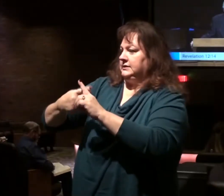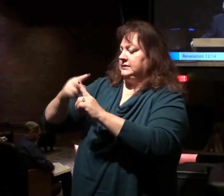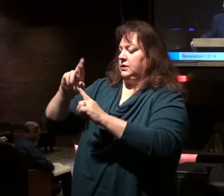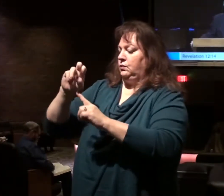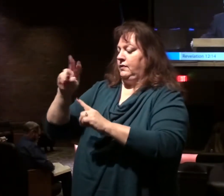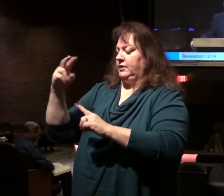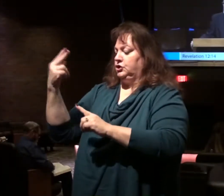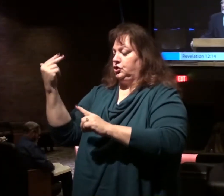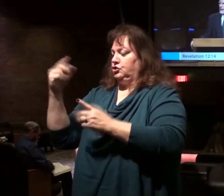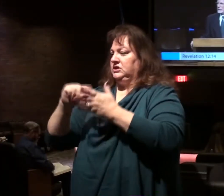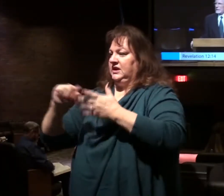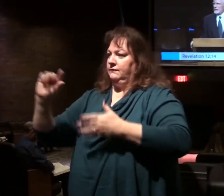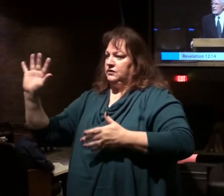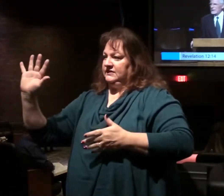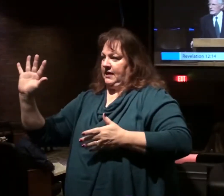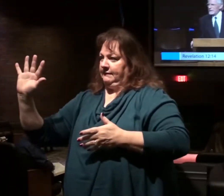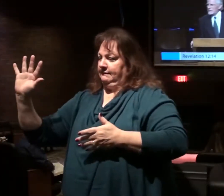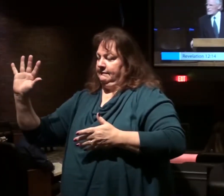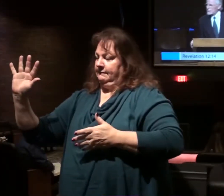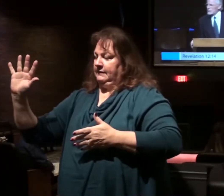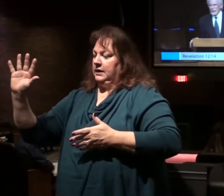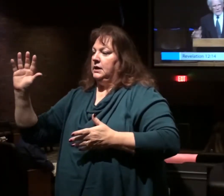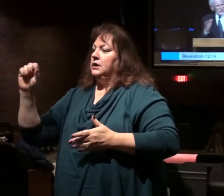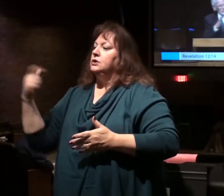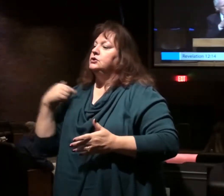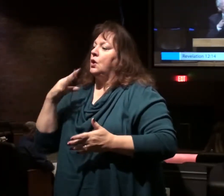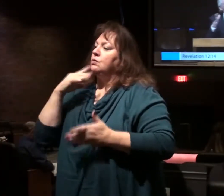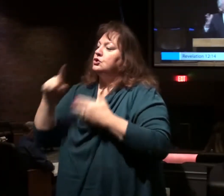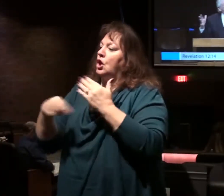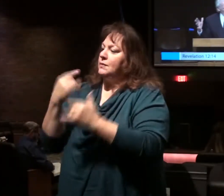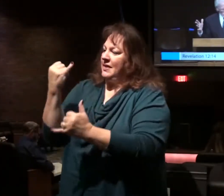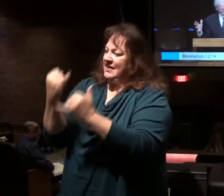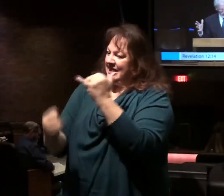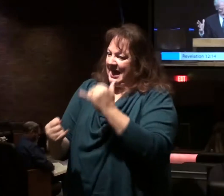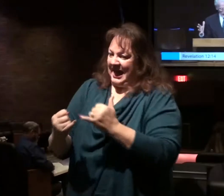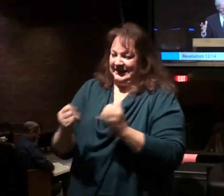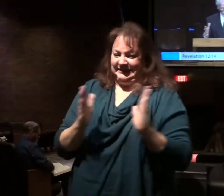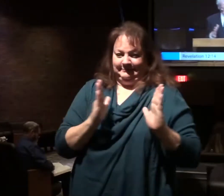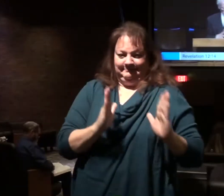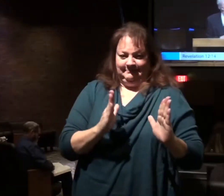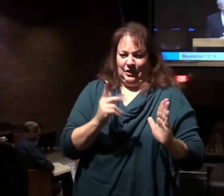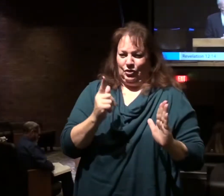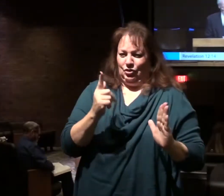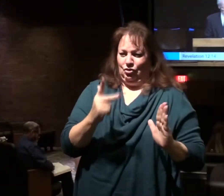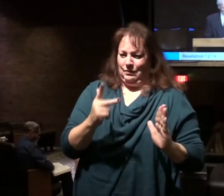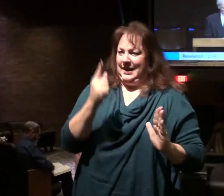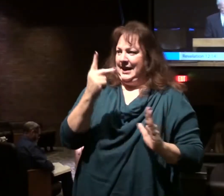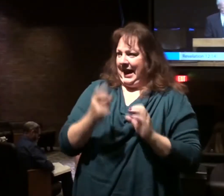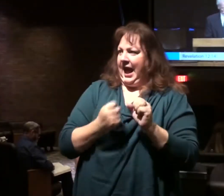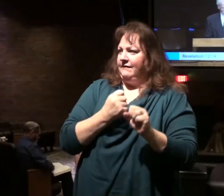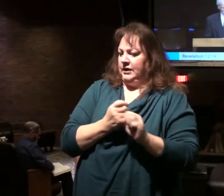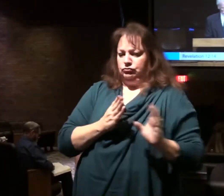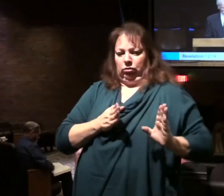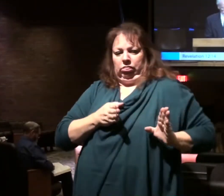13, verse 5. So we're talking about that last three and a half year period.